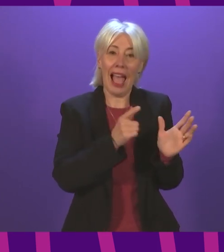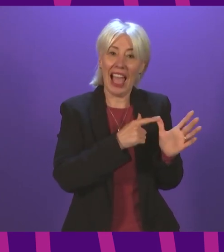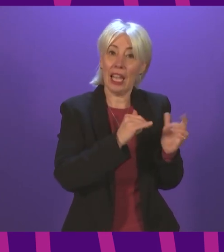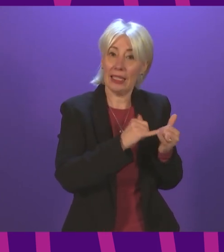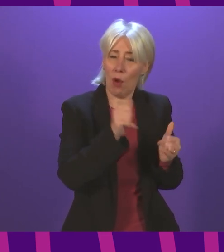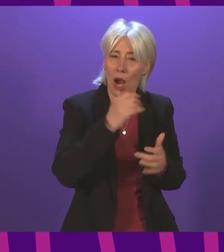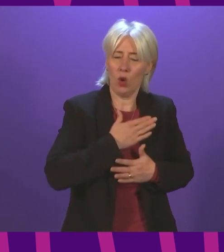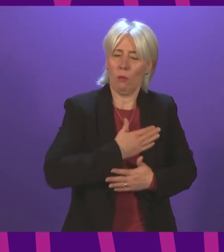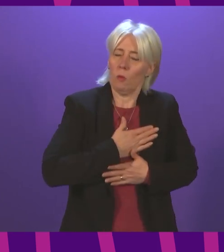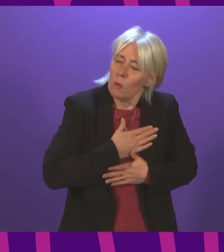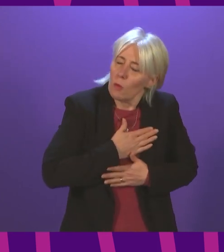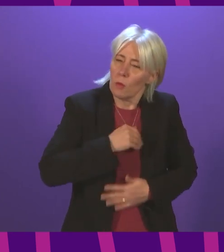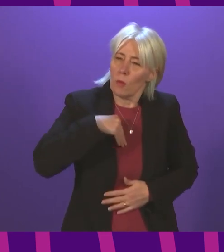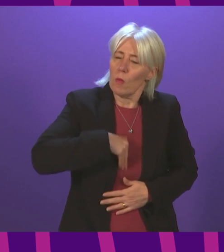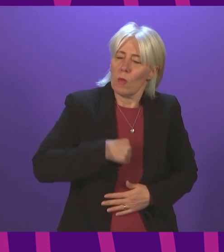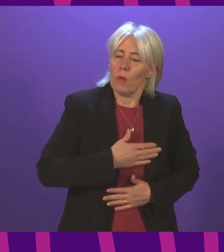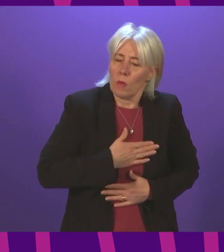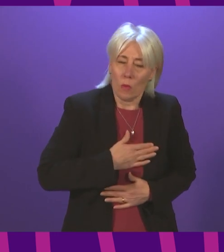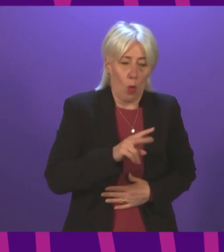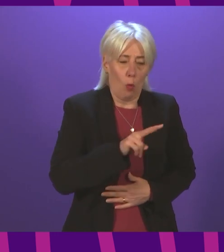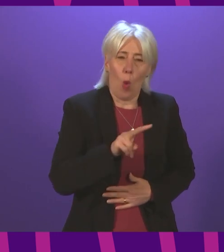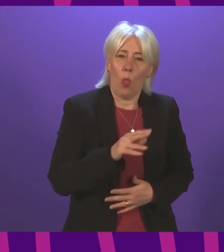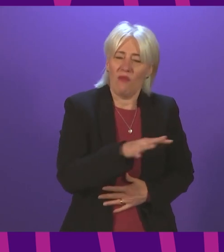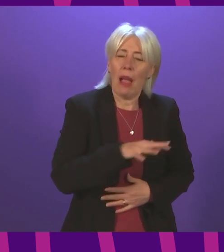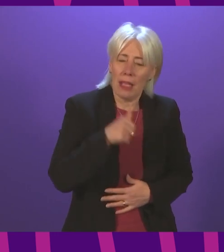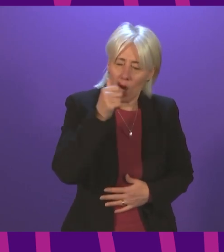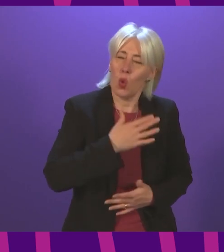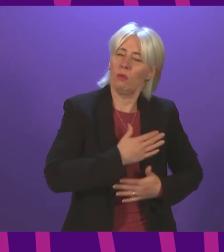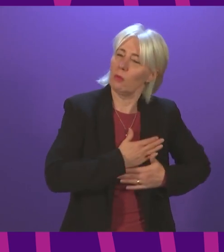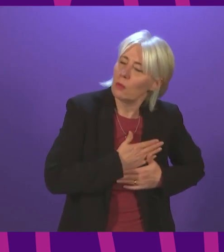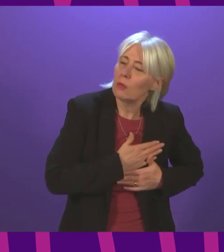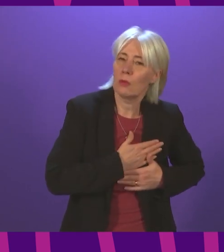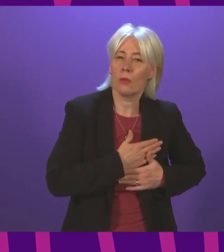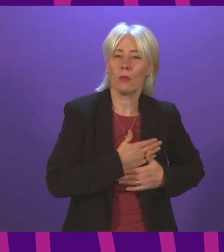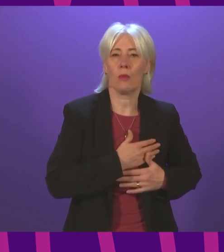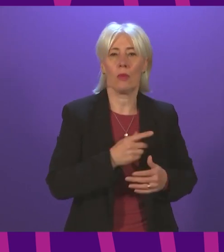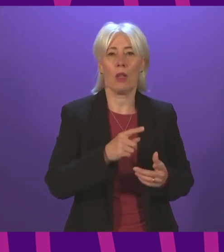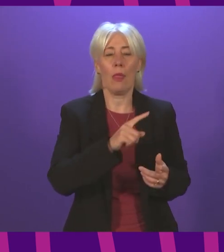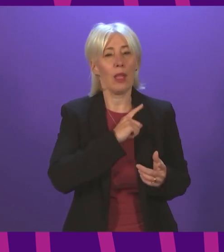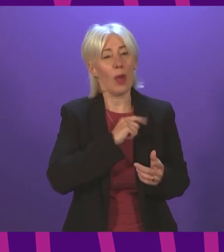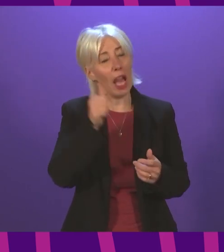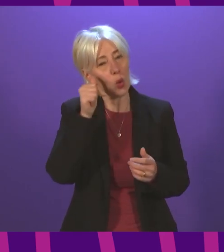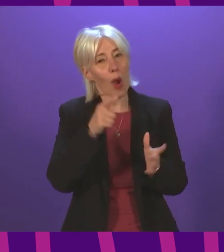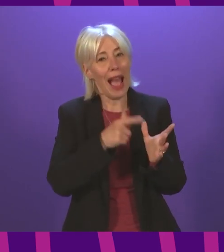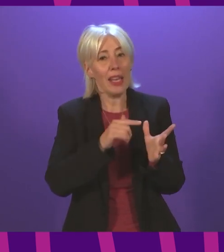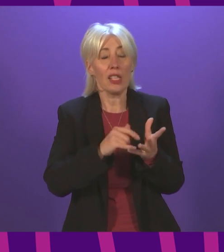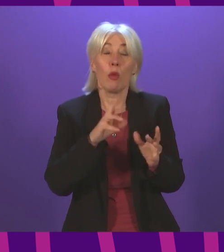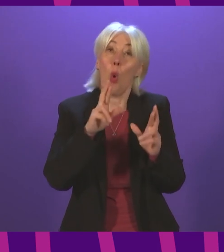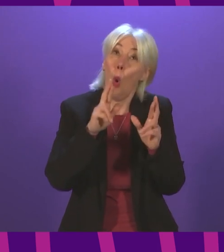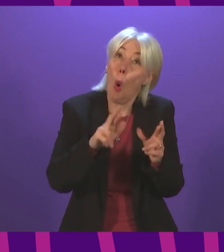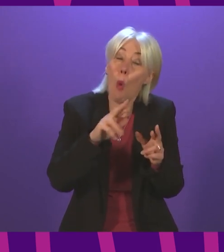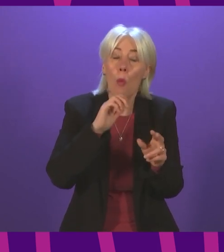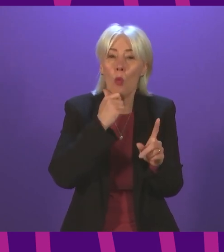I know he cares deeply about the families involved here. And that's why I also know he will recognise, at least I hope he